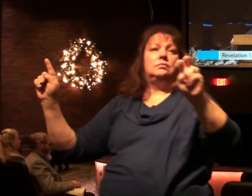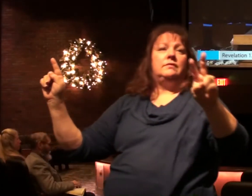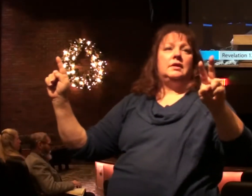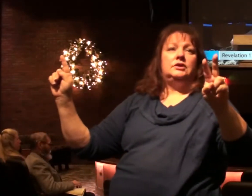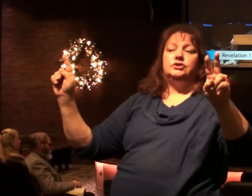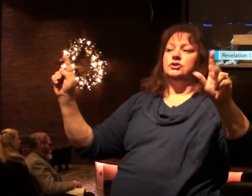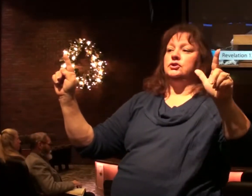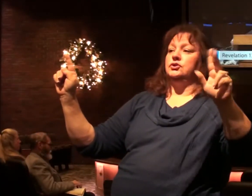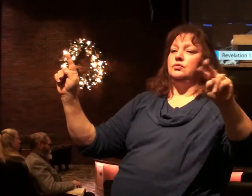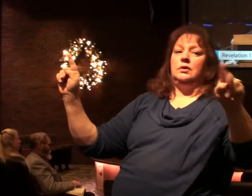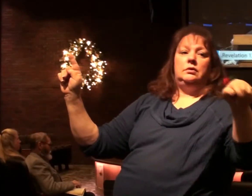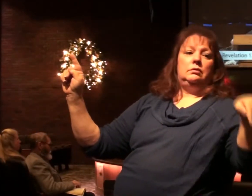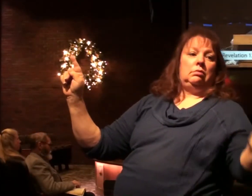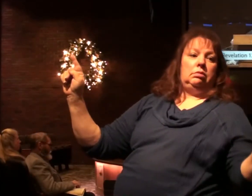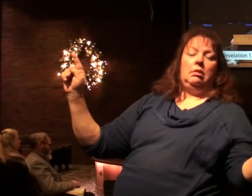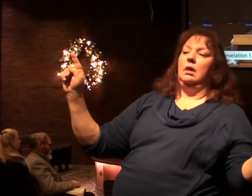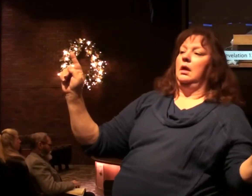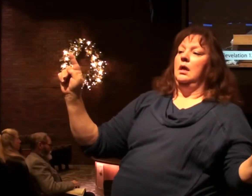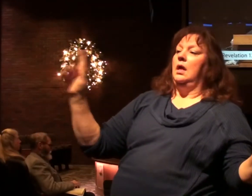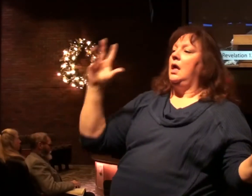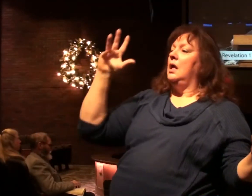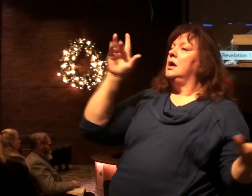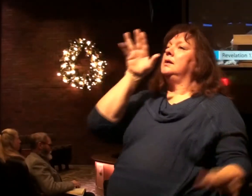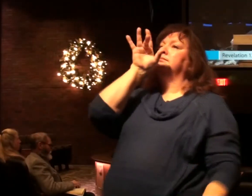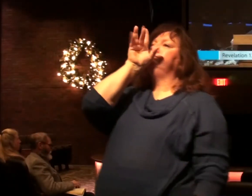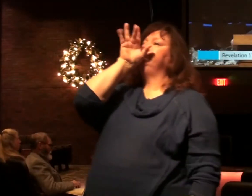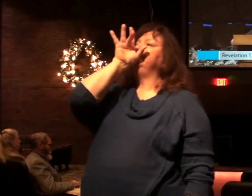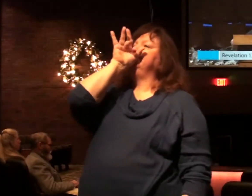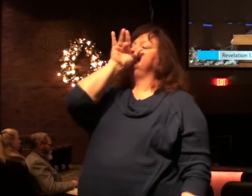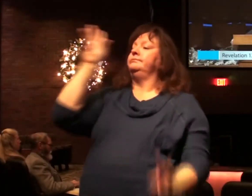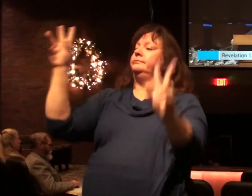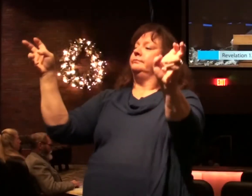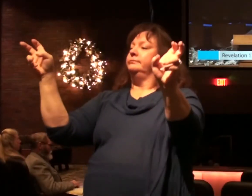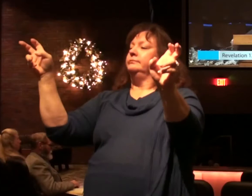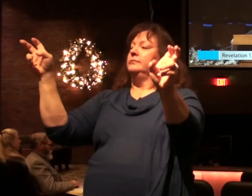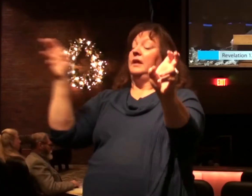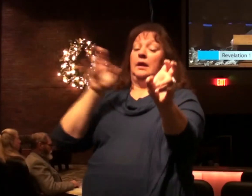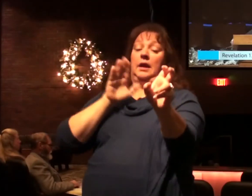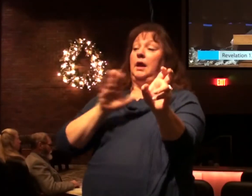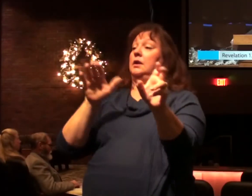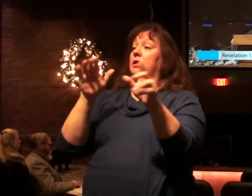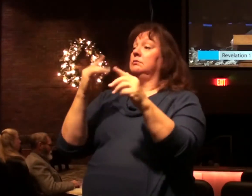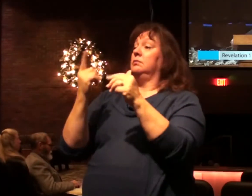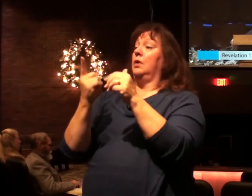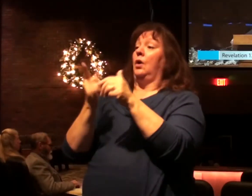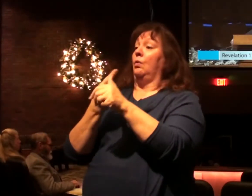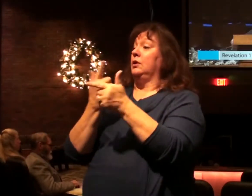and not miss a beat and even quote it in the original languages.